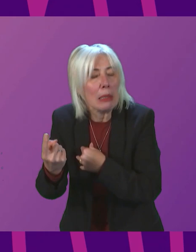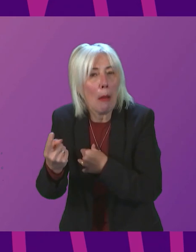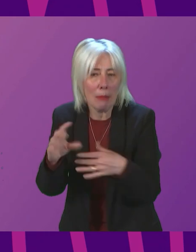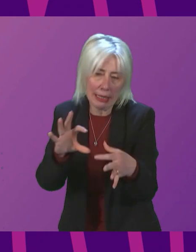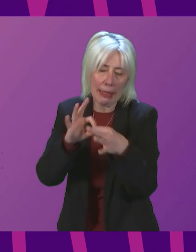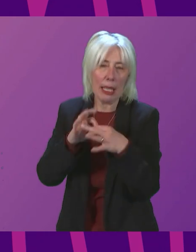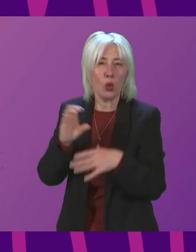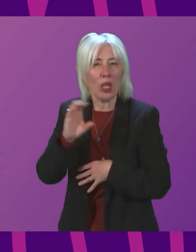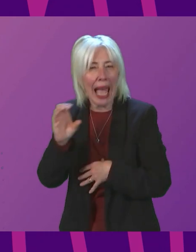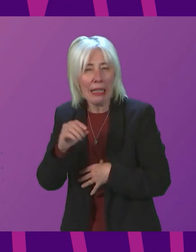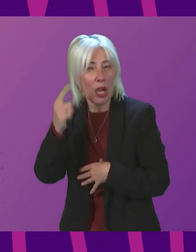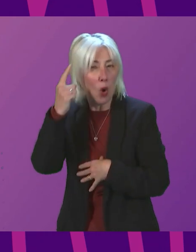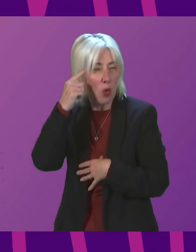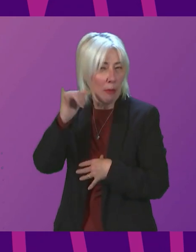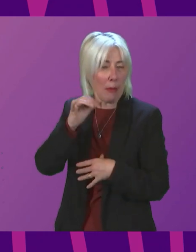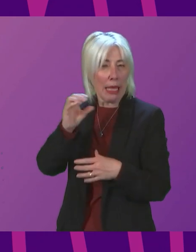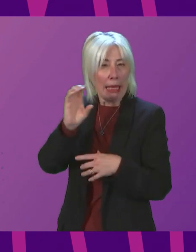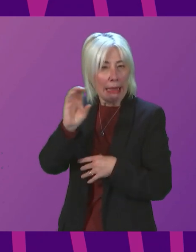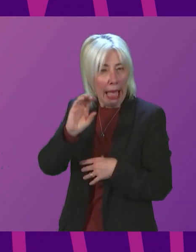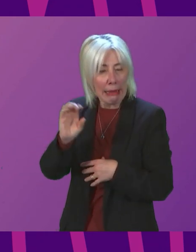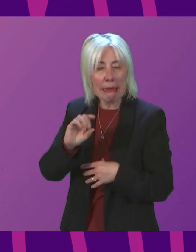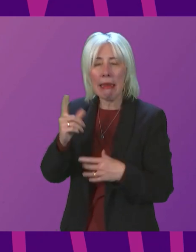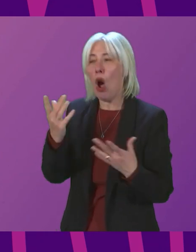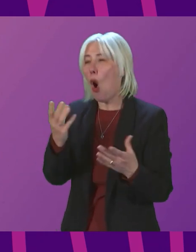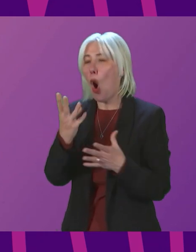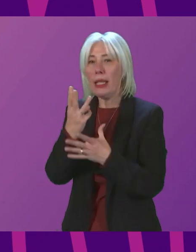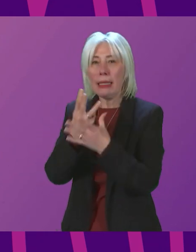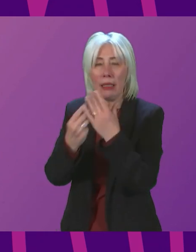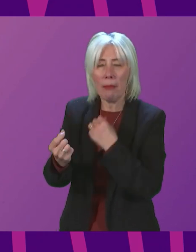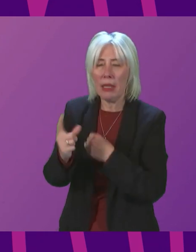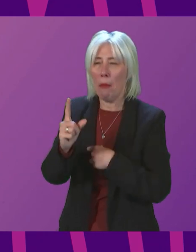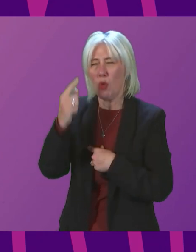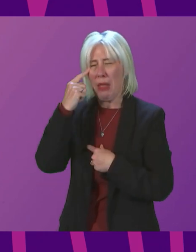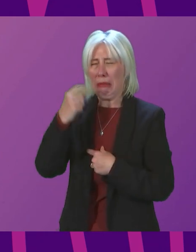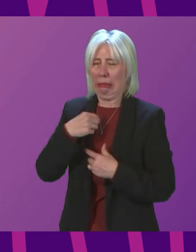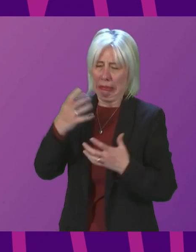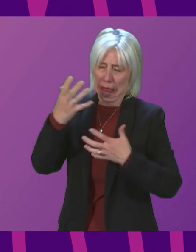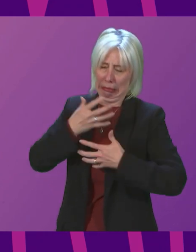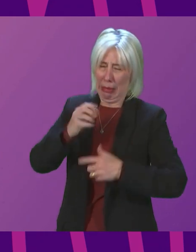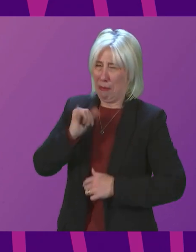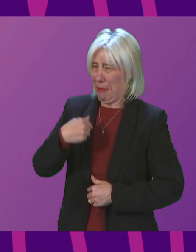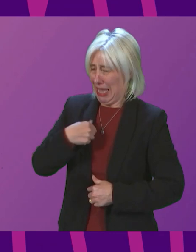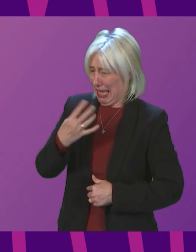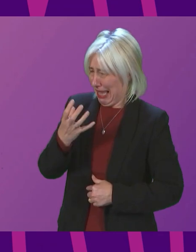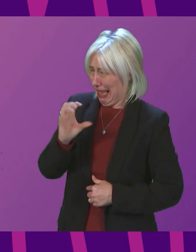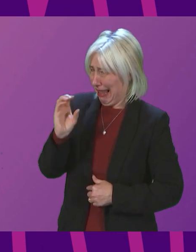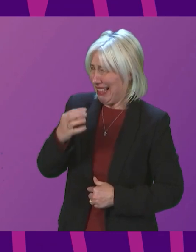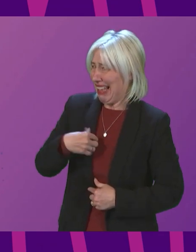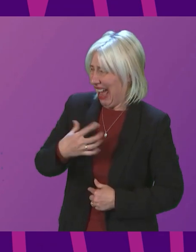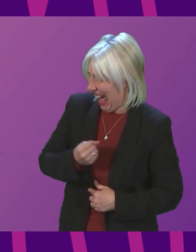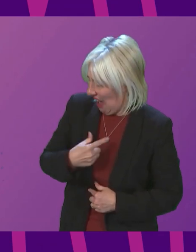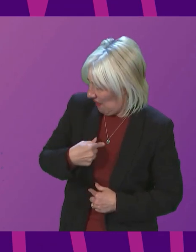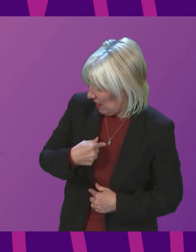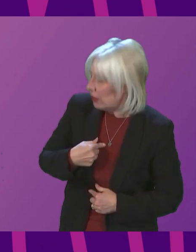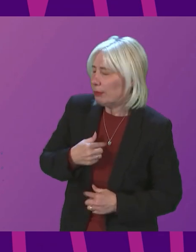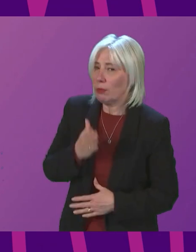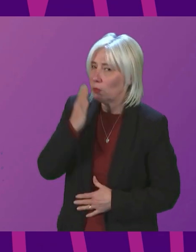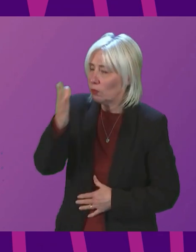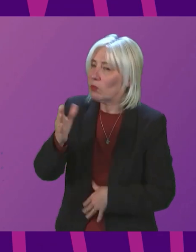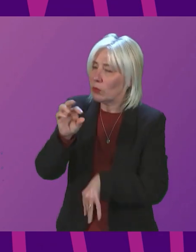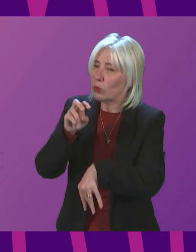of cancer or anybody who has symptoms causing a concern that they might have cancer to seek medical attention